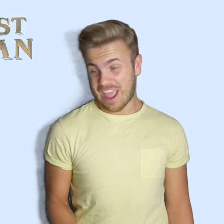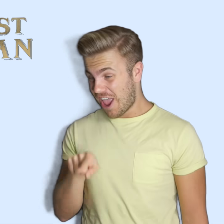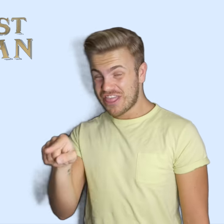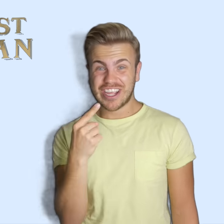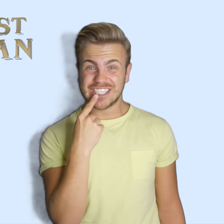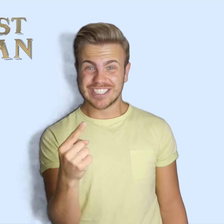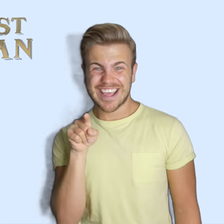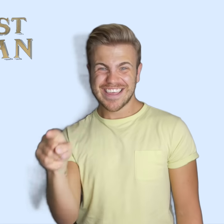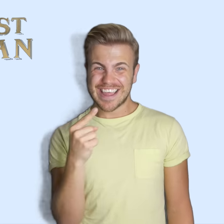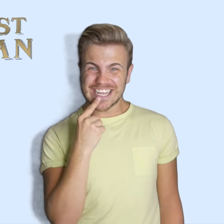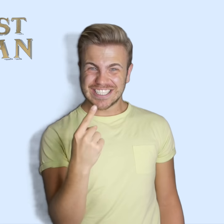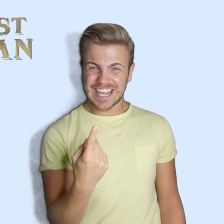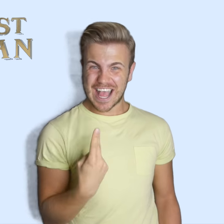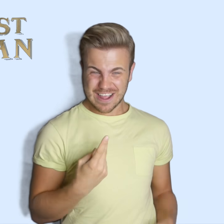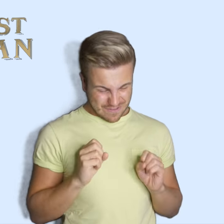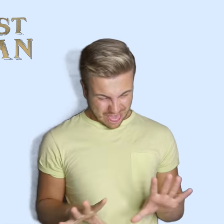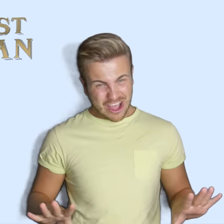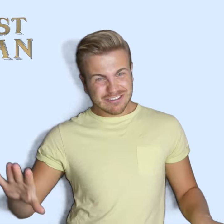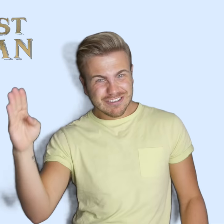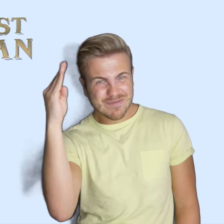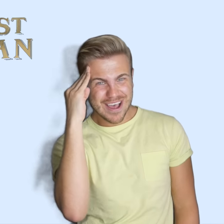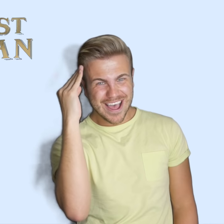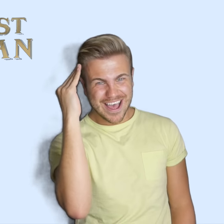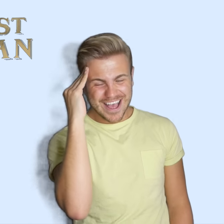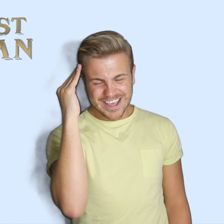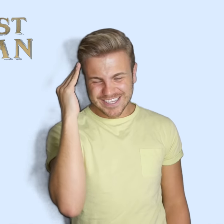They can say, they can say we've lost our minds